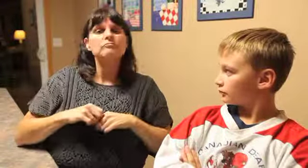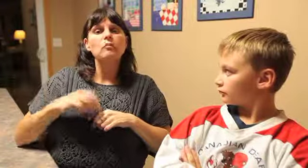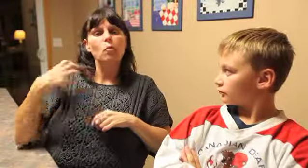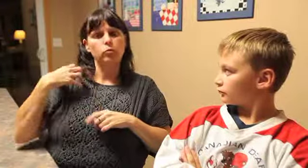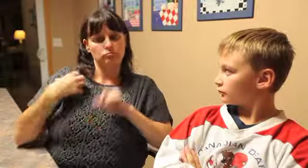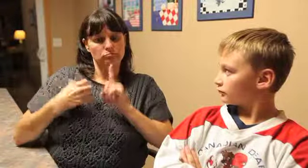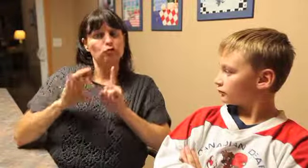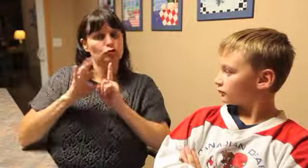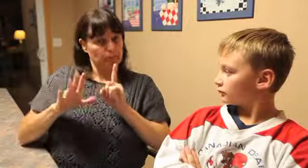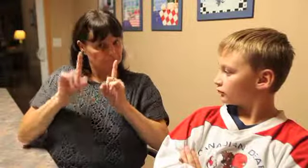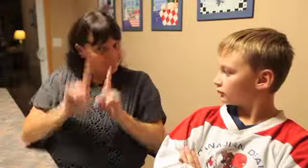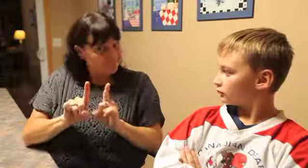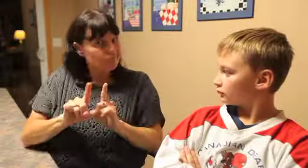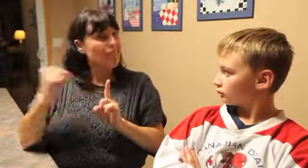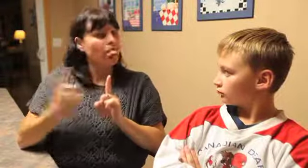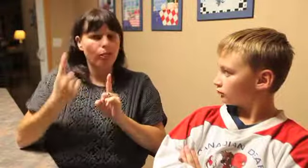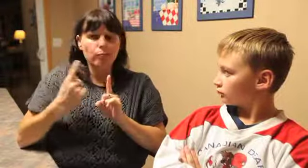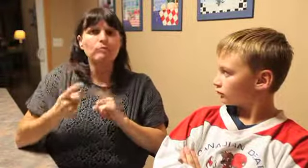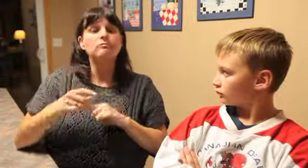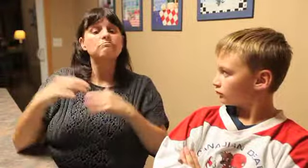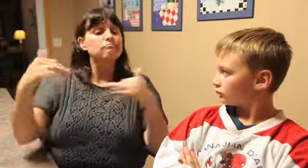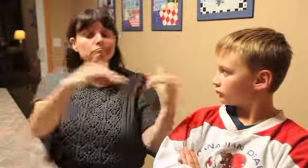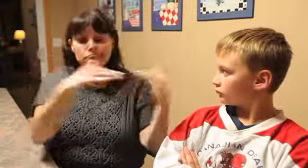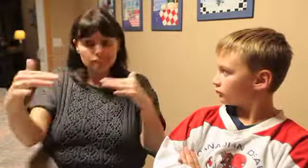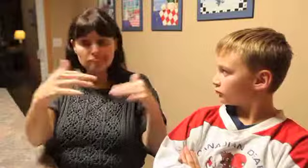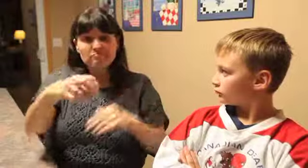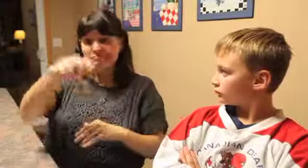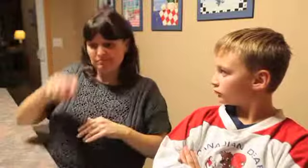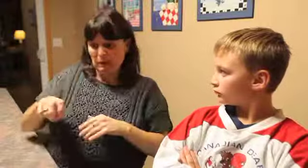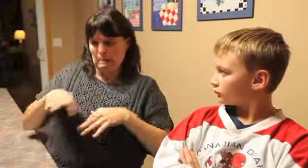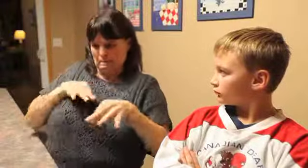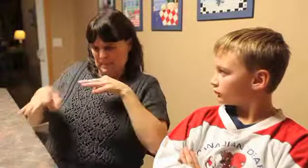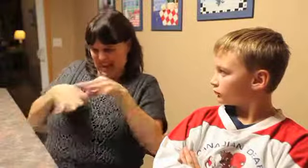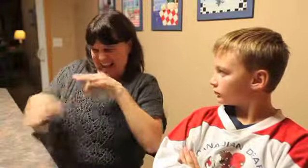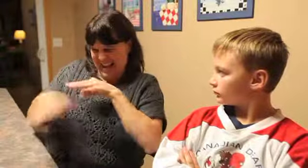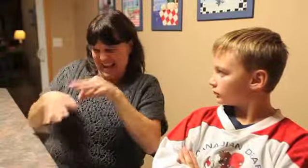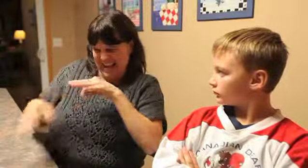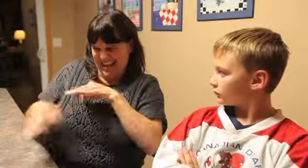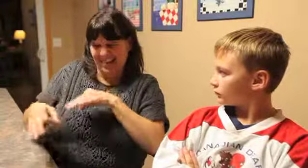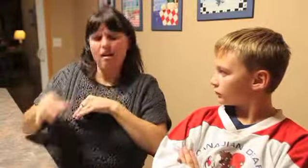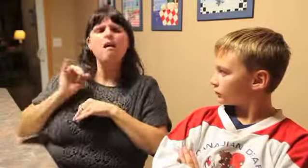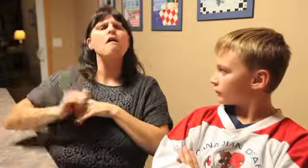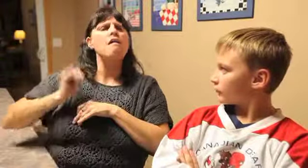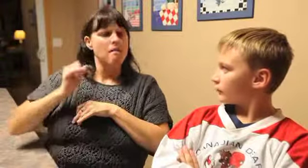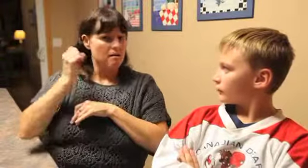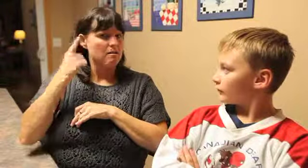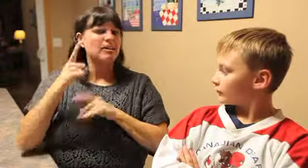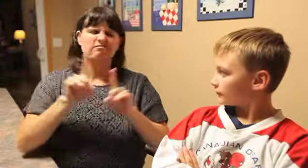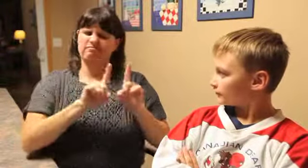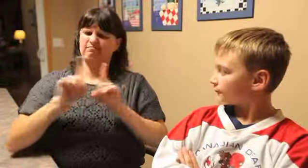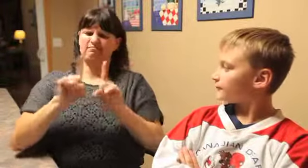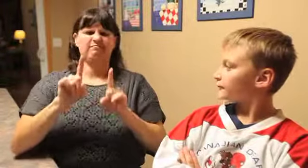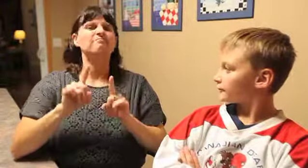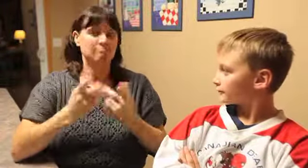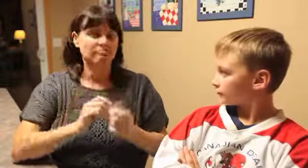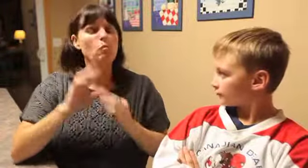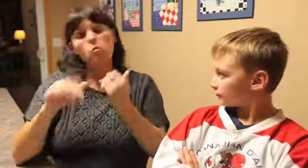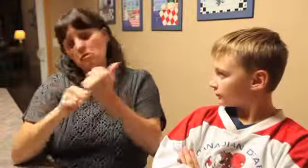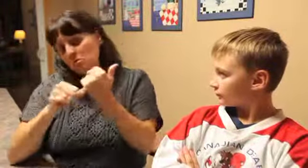and he would look for any direction that would be necessary so they would always have the interpreter who would be available to explain anything that would be